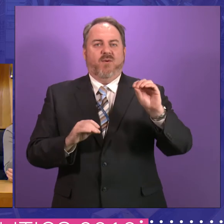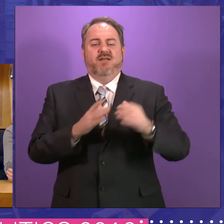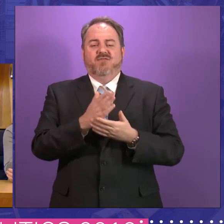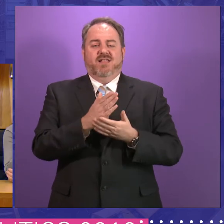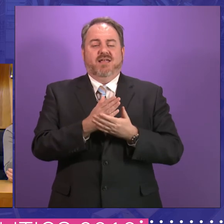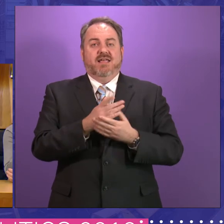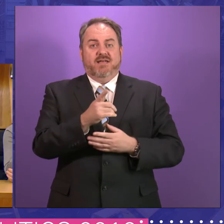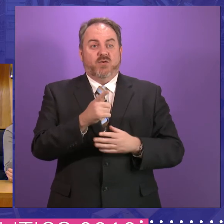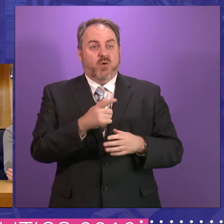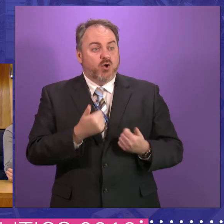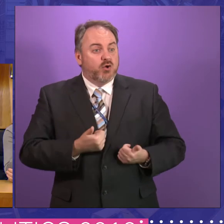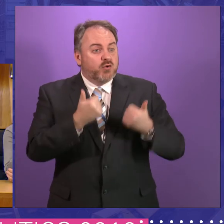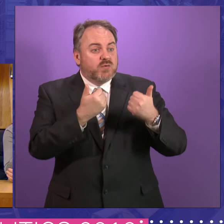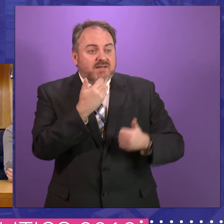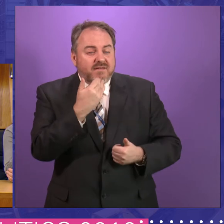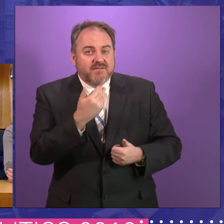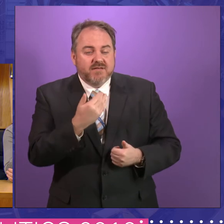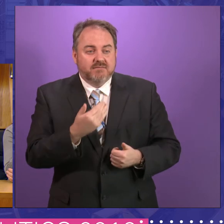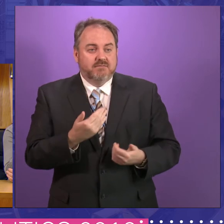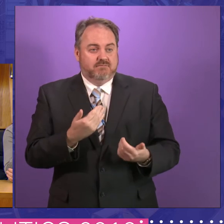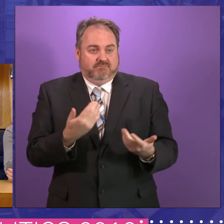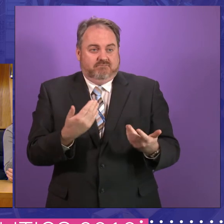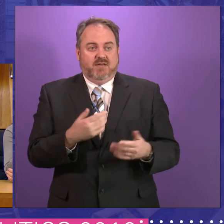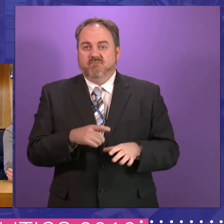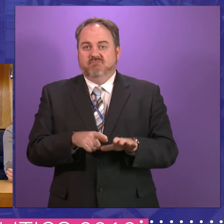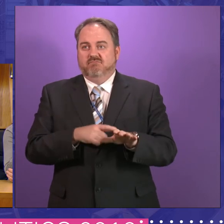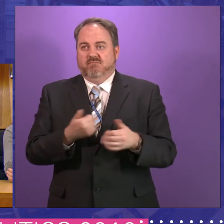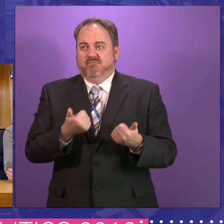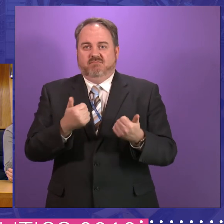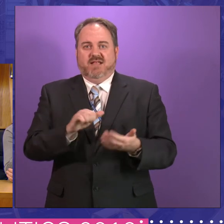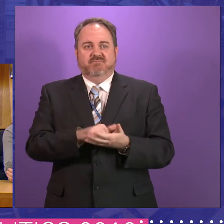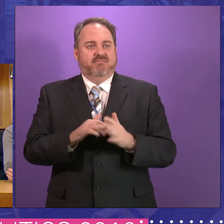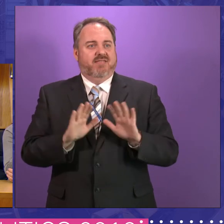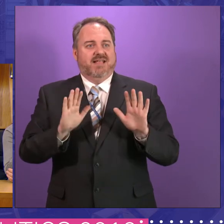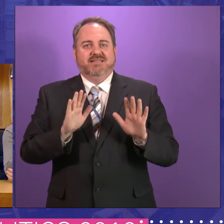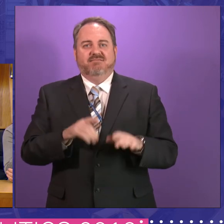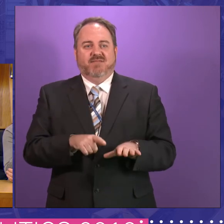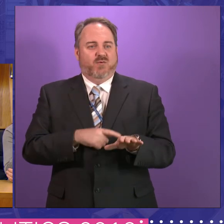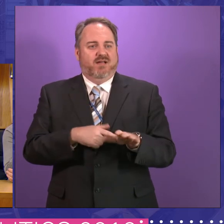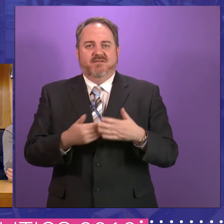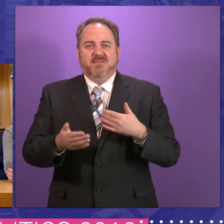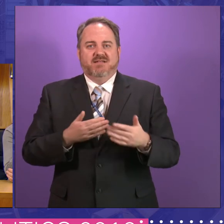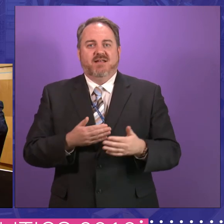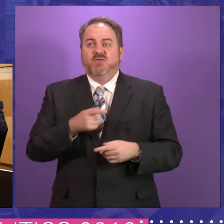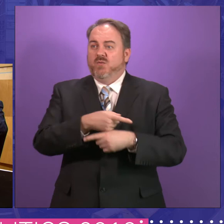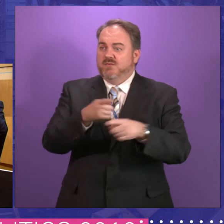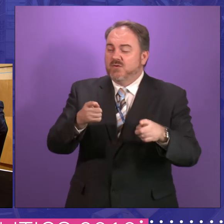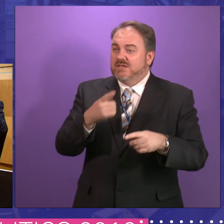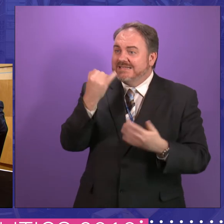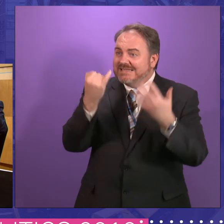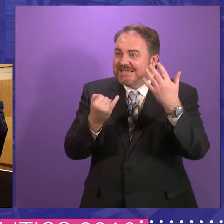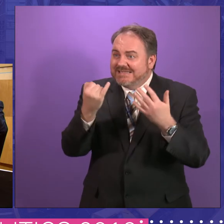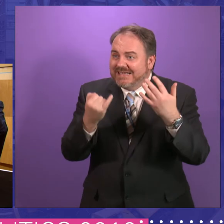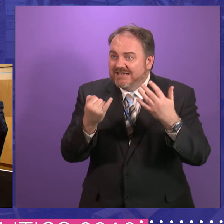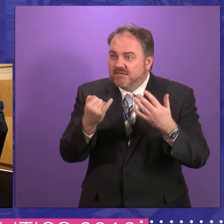local government committee when I was 23. played the first professional game at 16. And what I say to young people is, put yourselves forward, come forward, because you'll be